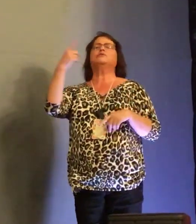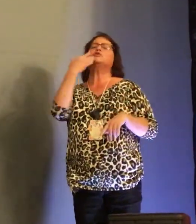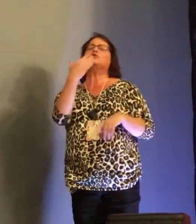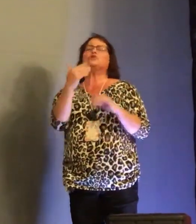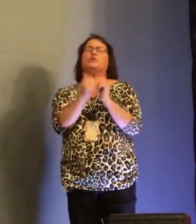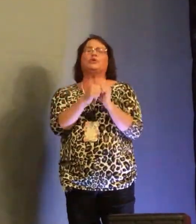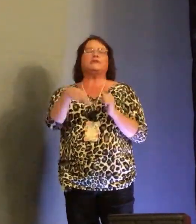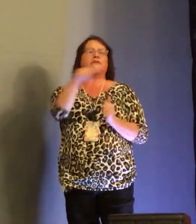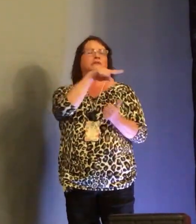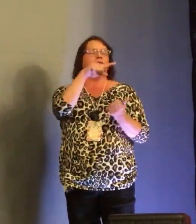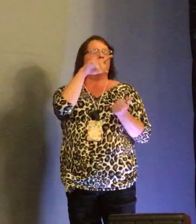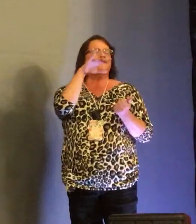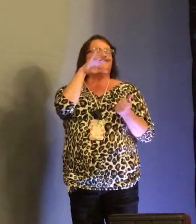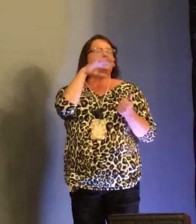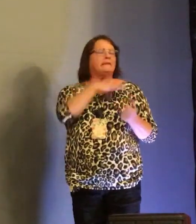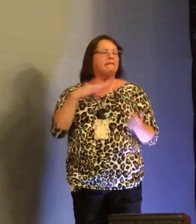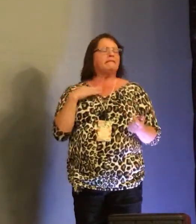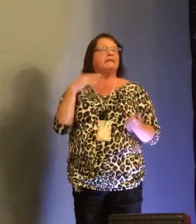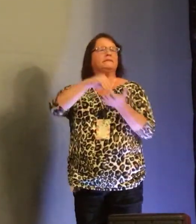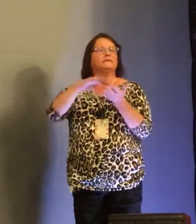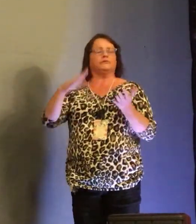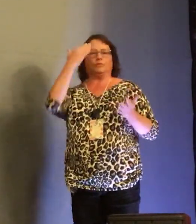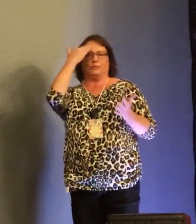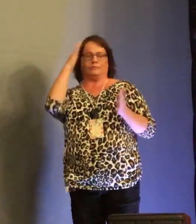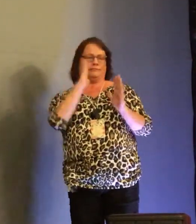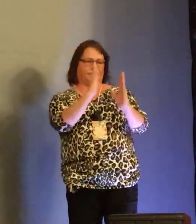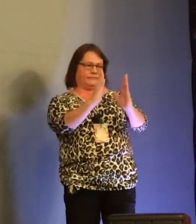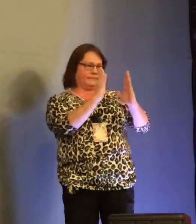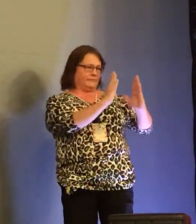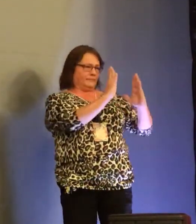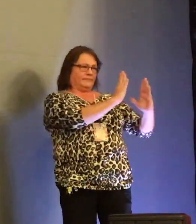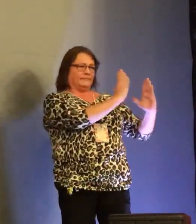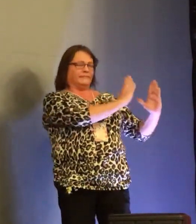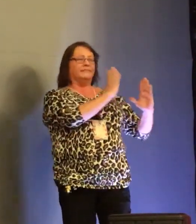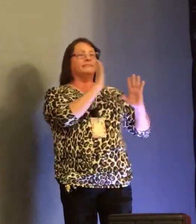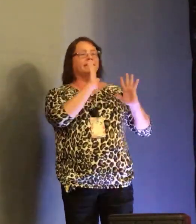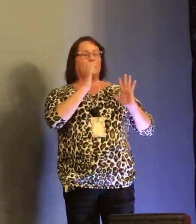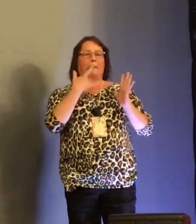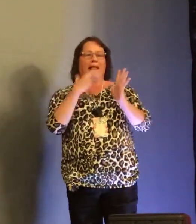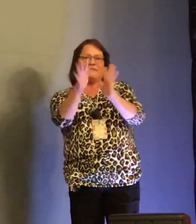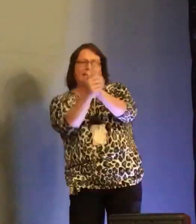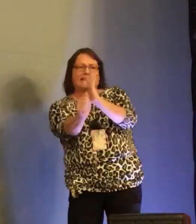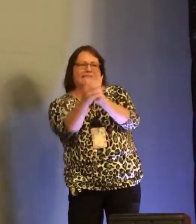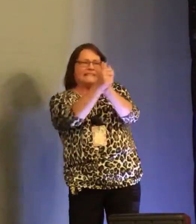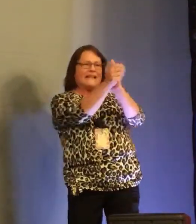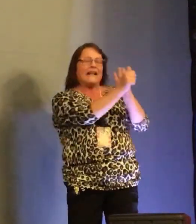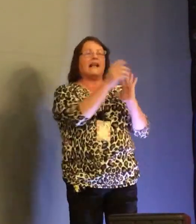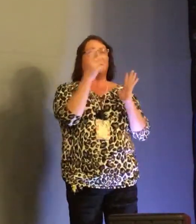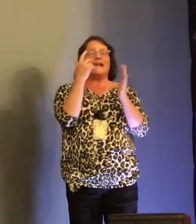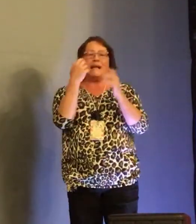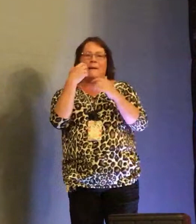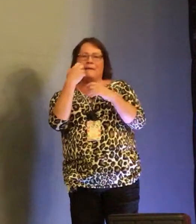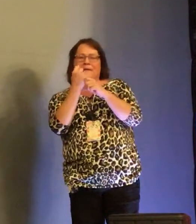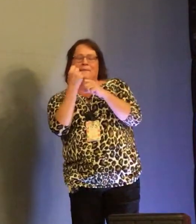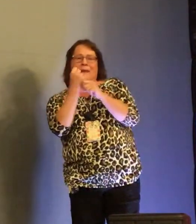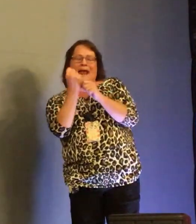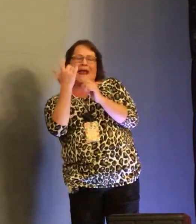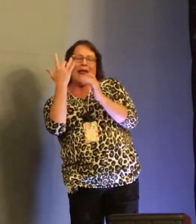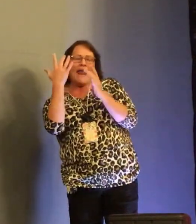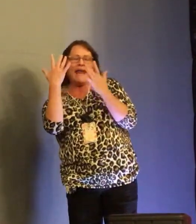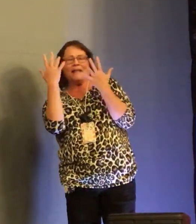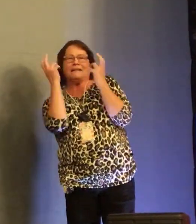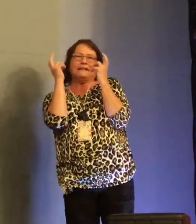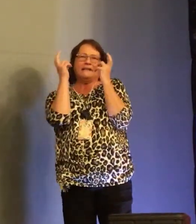mentioned what i wanted to say but i wanted to also mention that he was really good with staff and he knew each person individually he knew what each